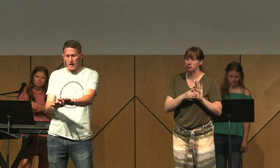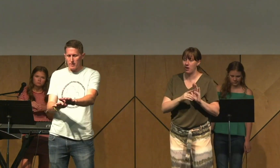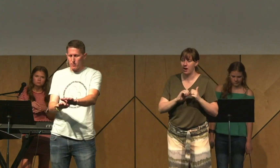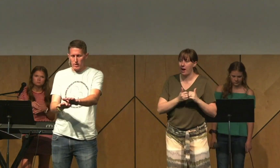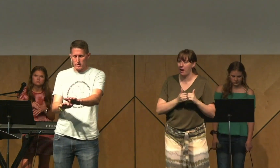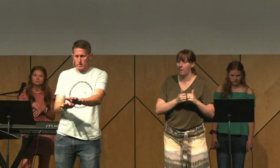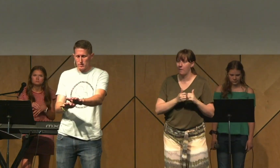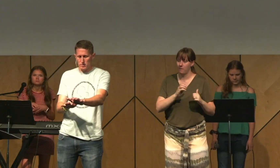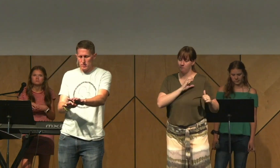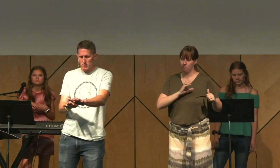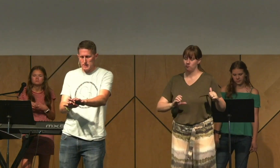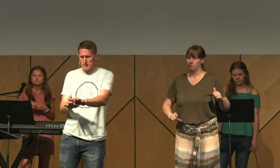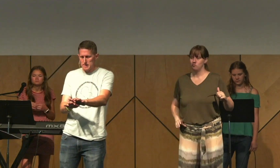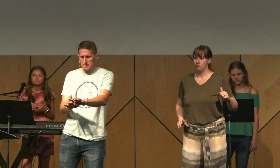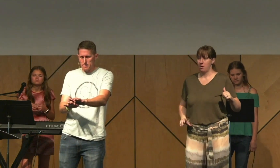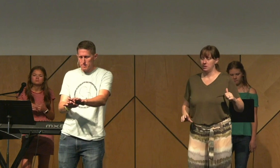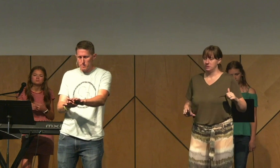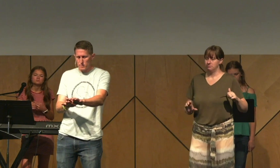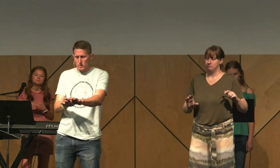Christ died for us.